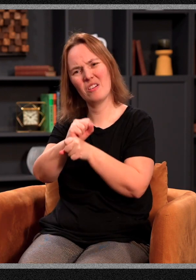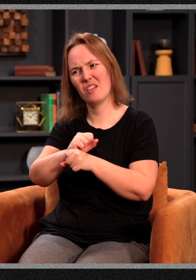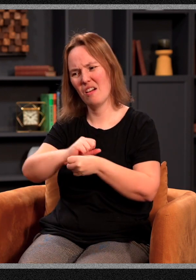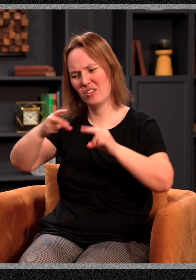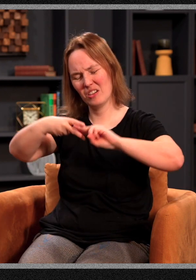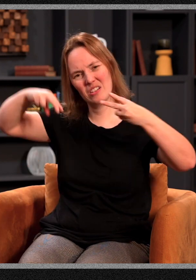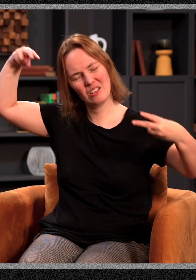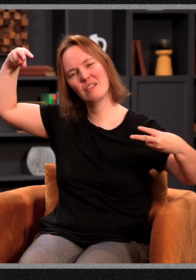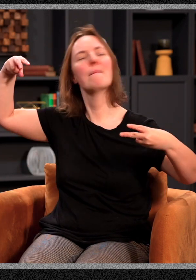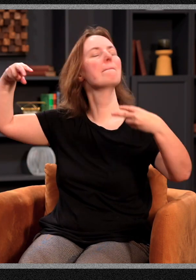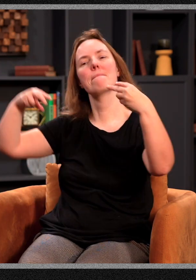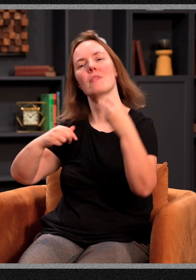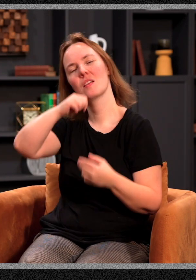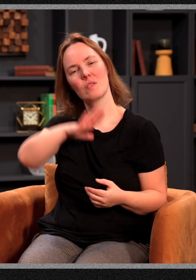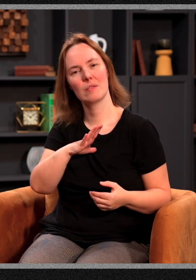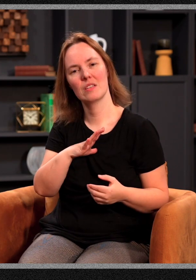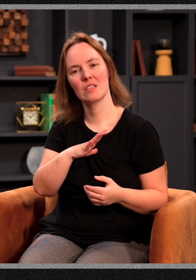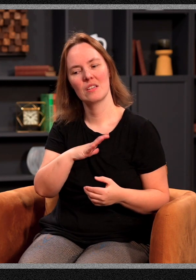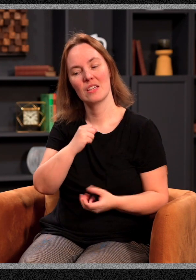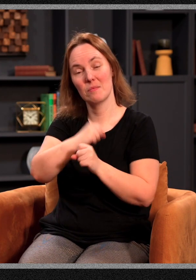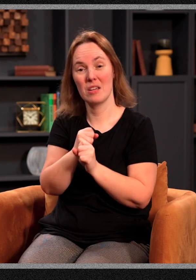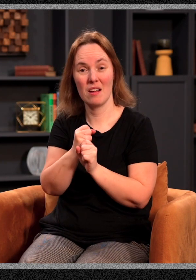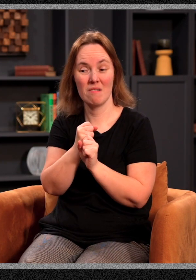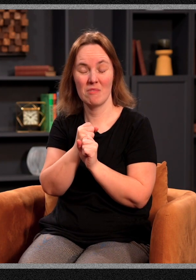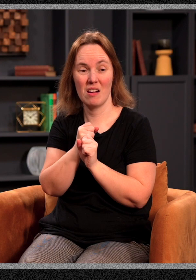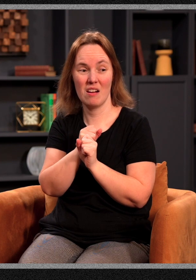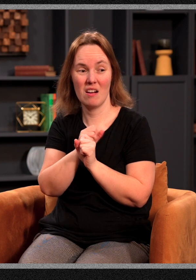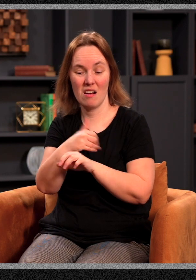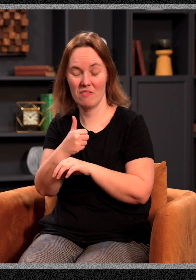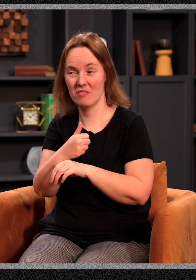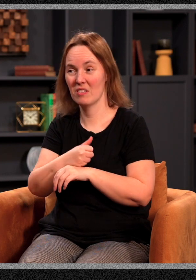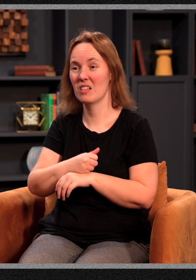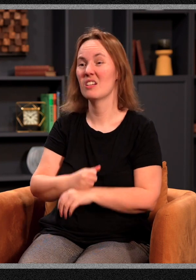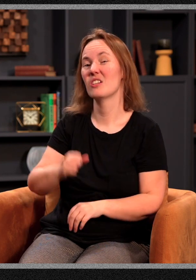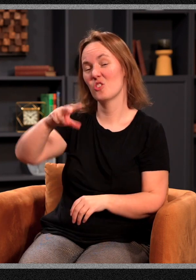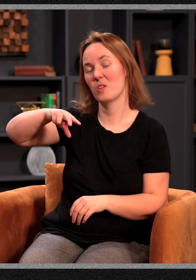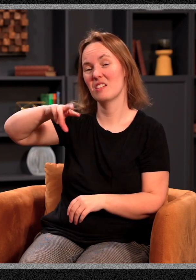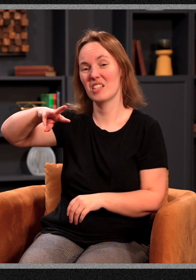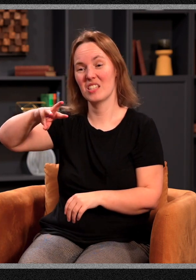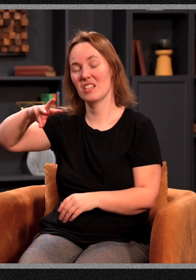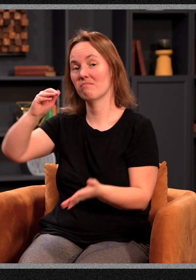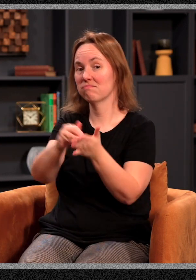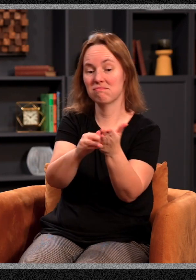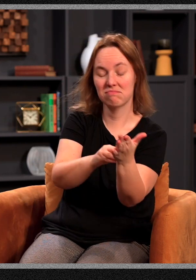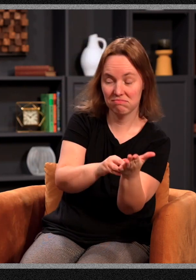It's estimated that the average female is made up of 26 trillion cells. Imagine,